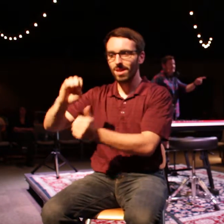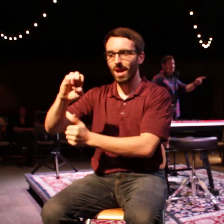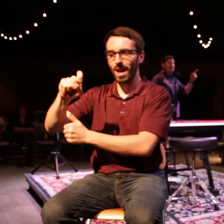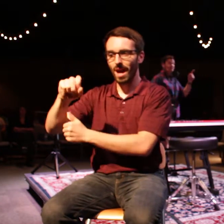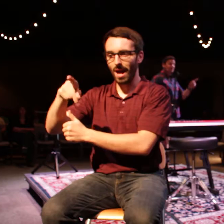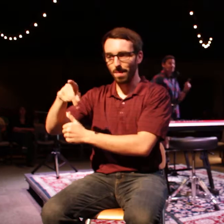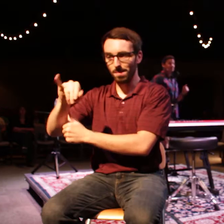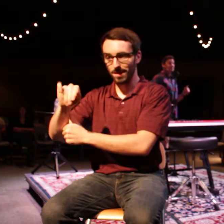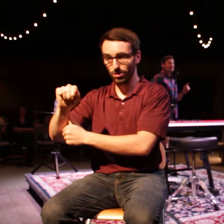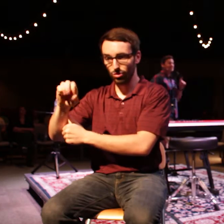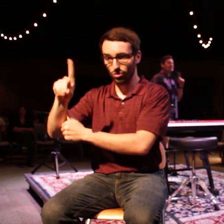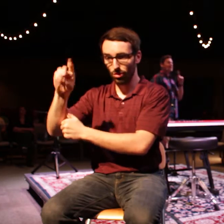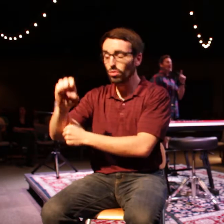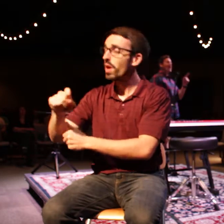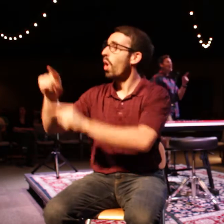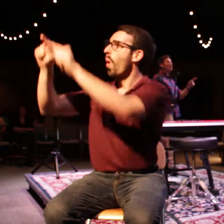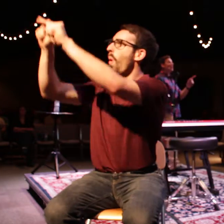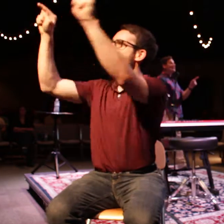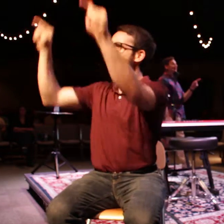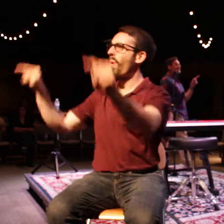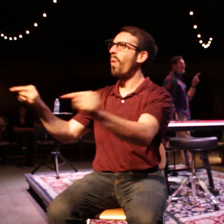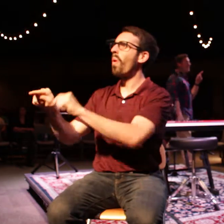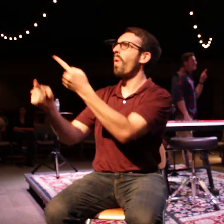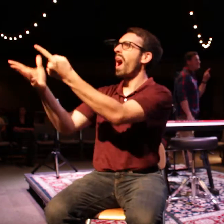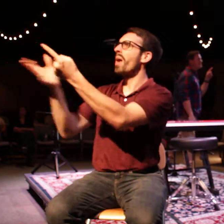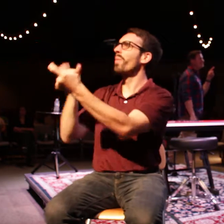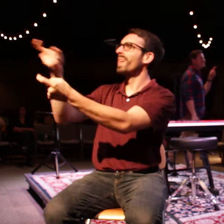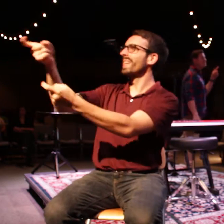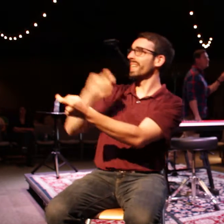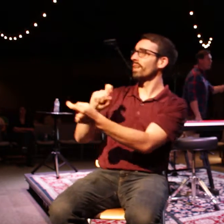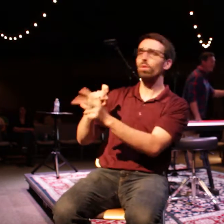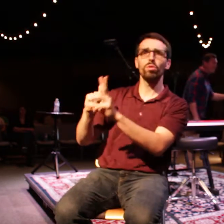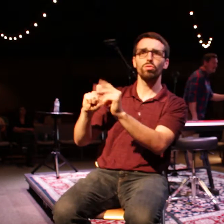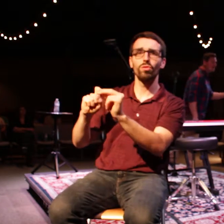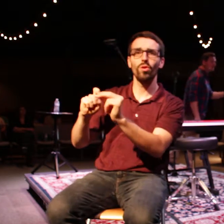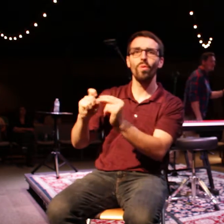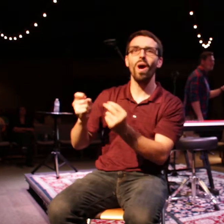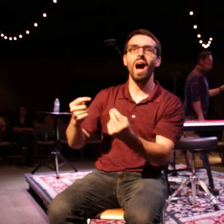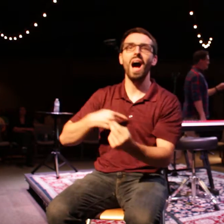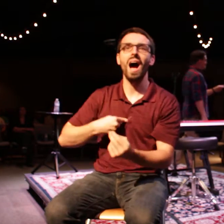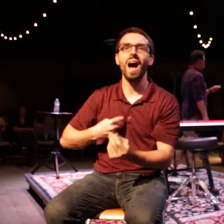What you think to yourself is, I want that guy's joy. Of painting.